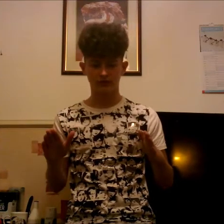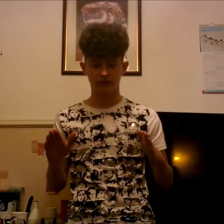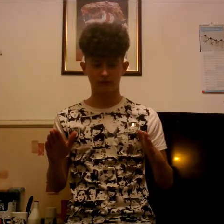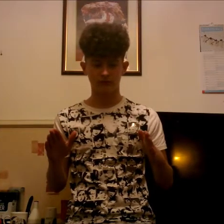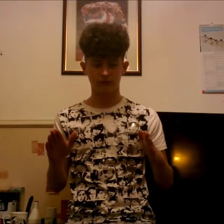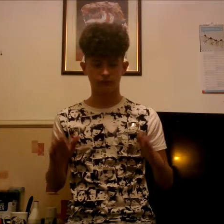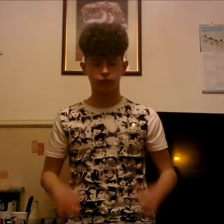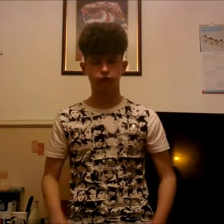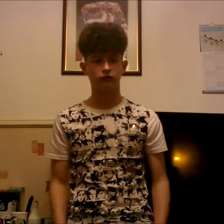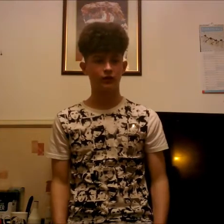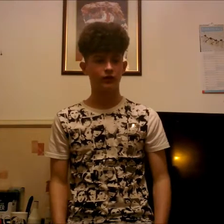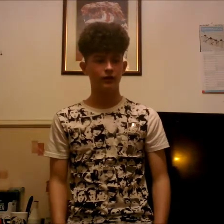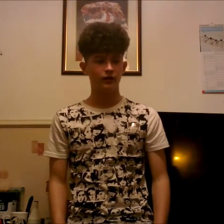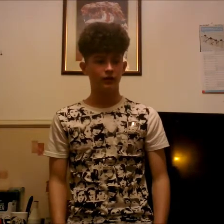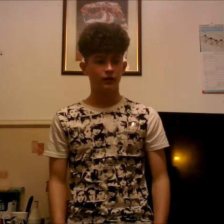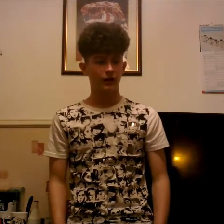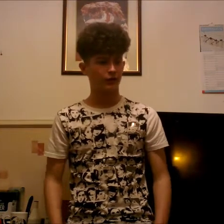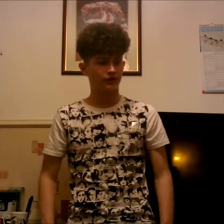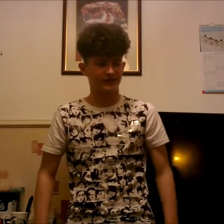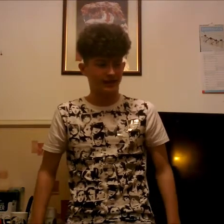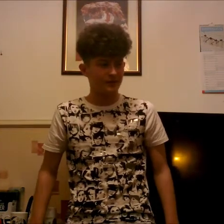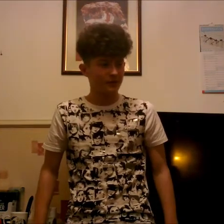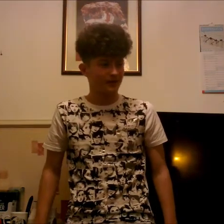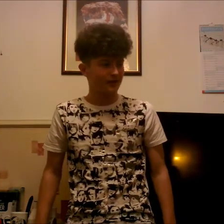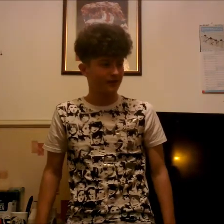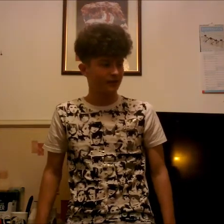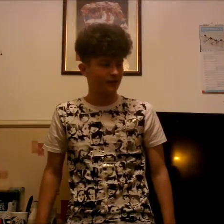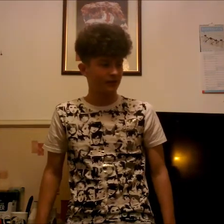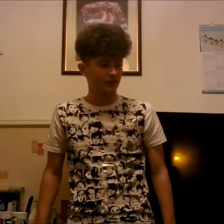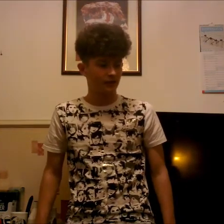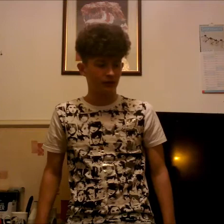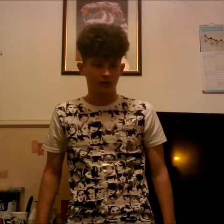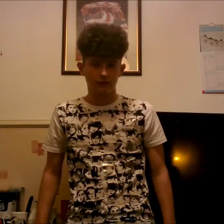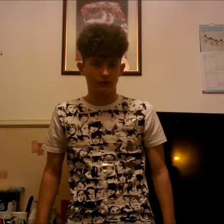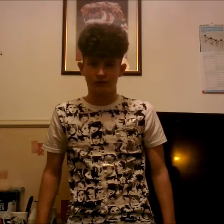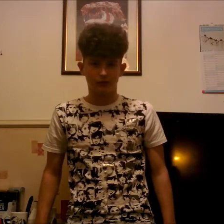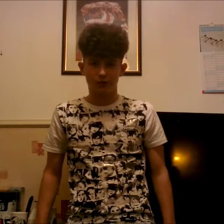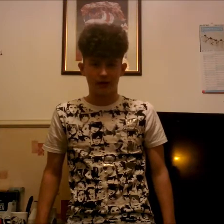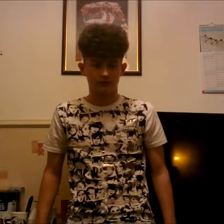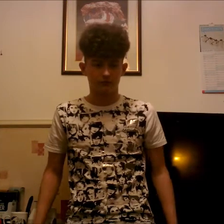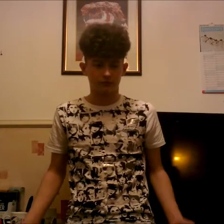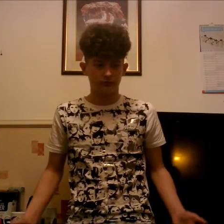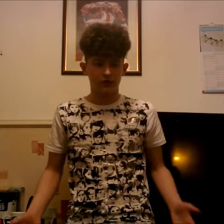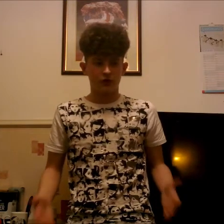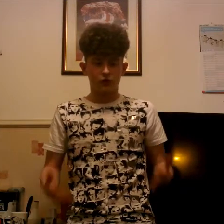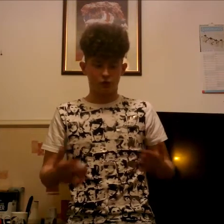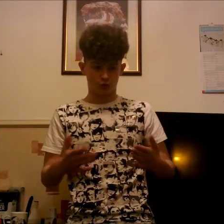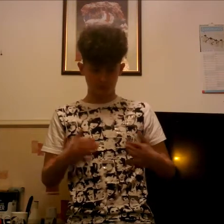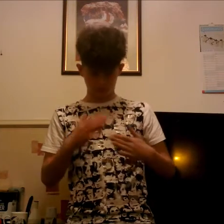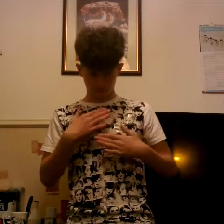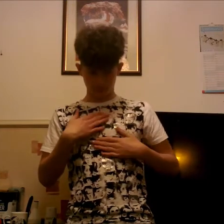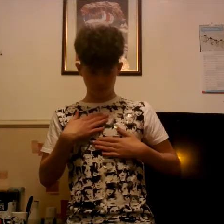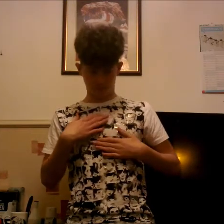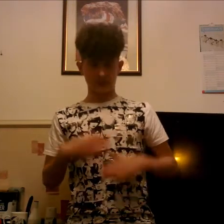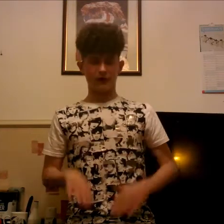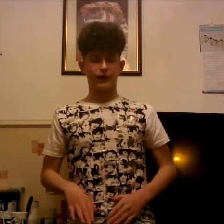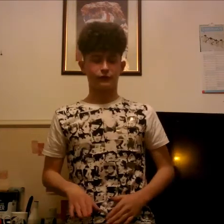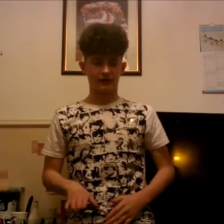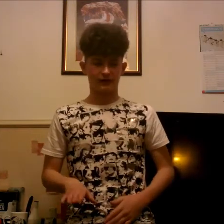how could i describe it so bad so after that